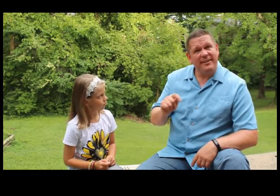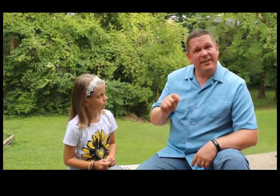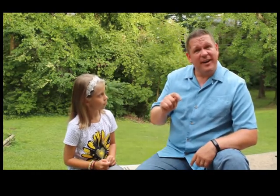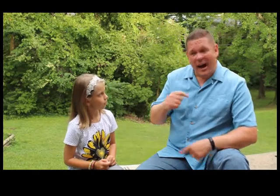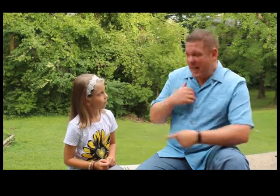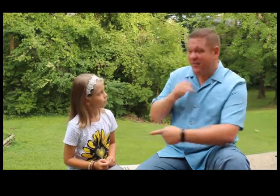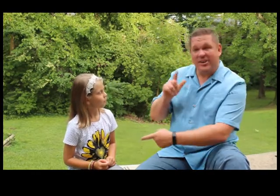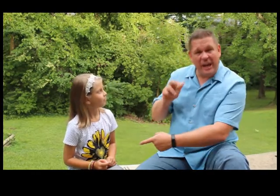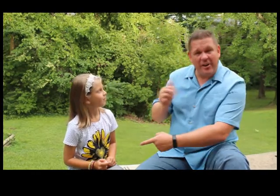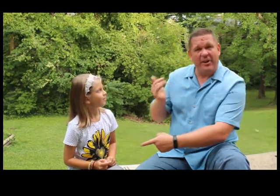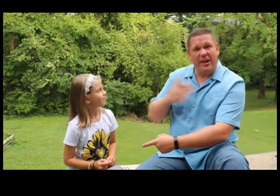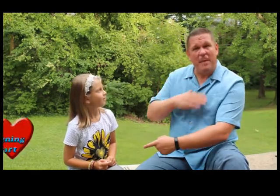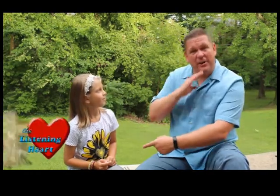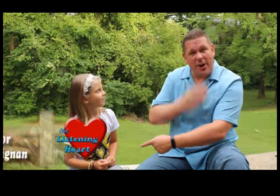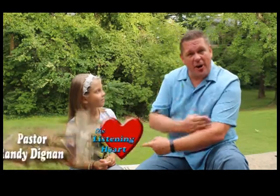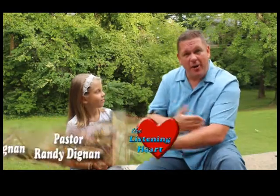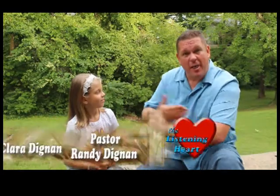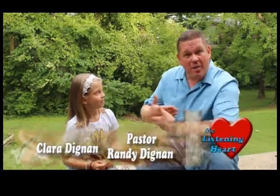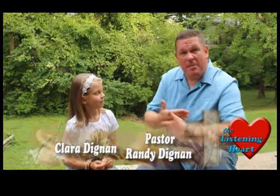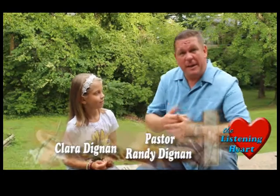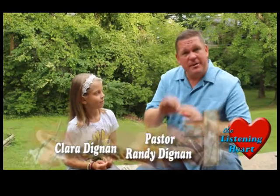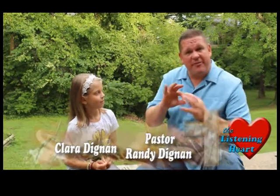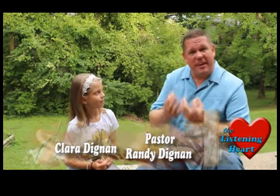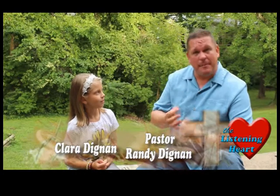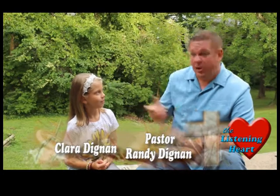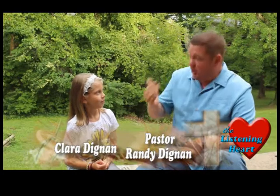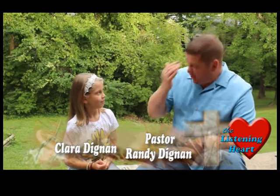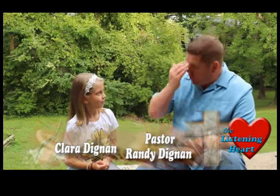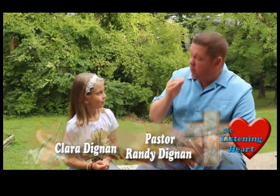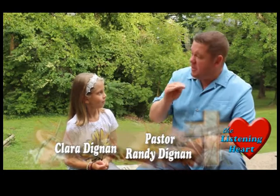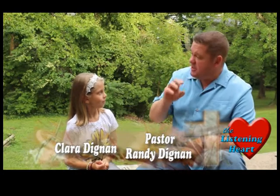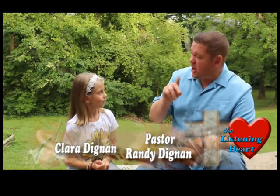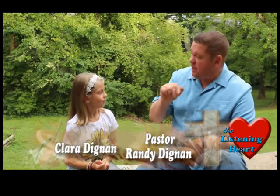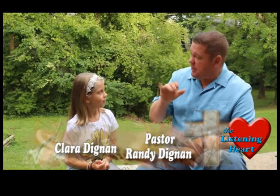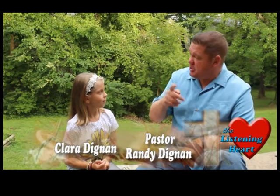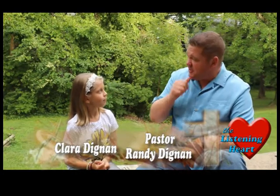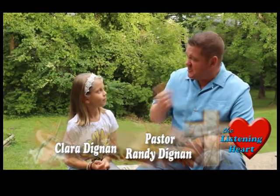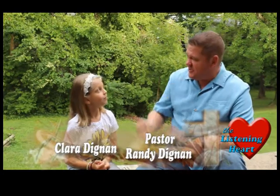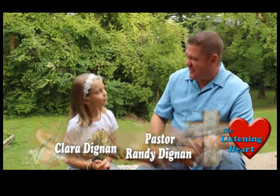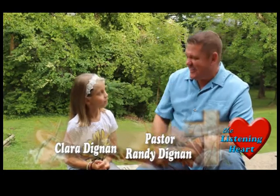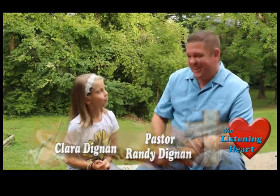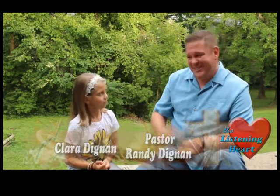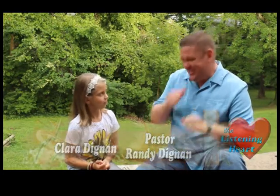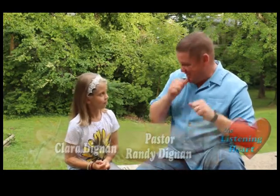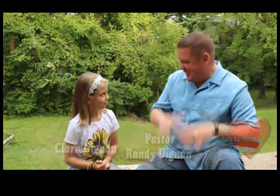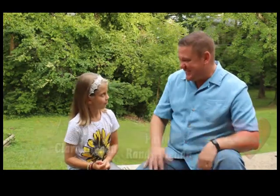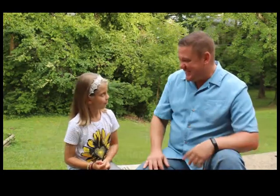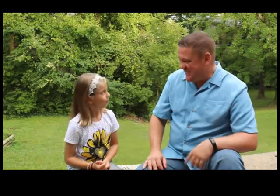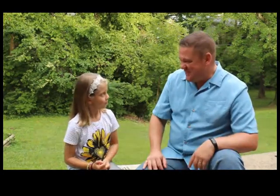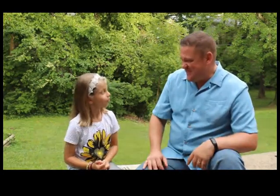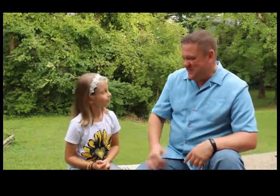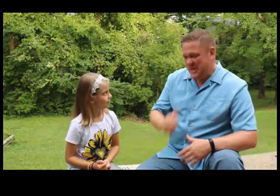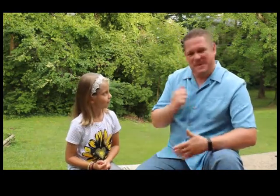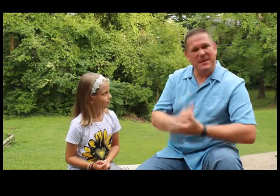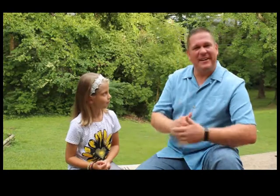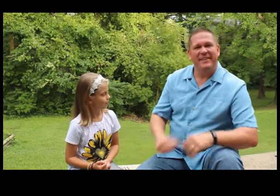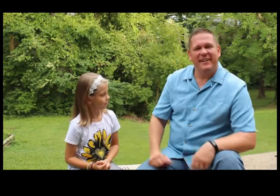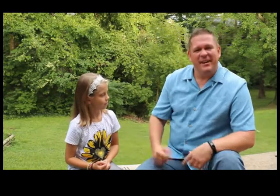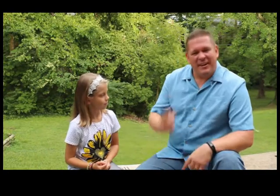I have Clara here today, my daughter, the baby of the family. You know Miss Donna Bishop, don't you? Isn't she a blessing? Amen. I